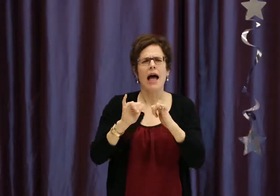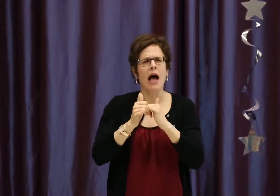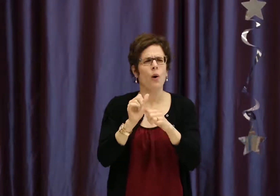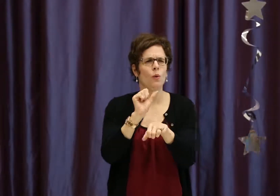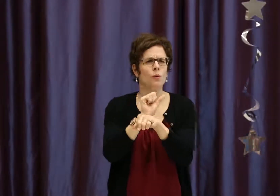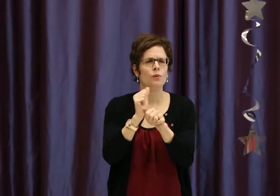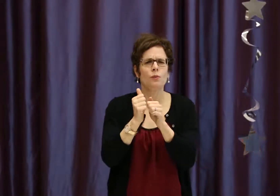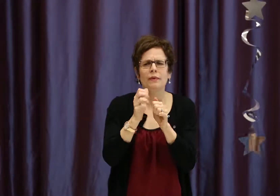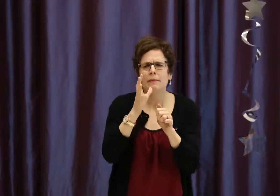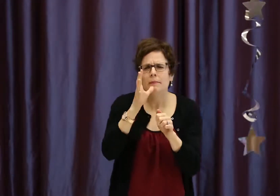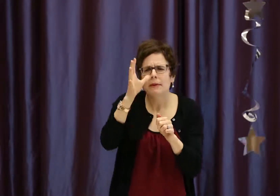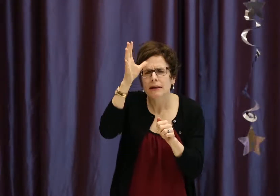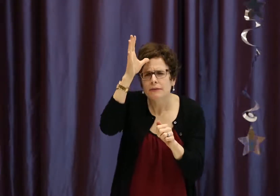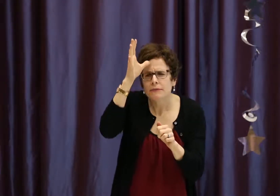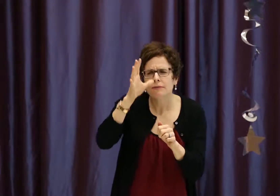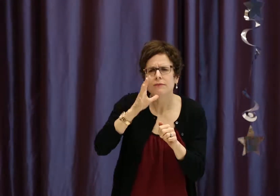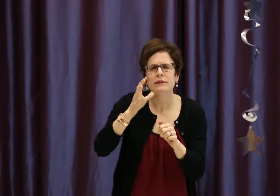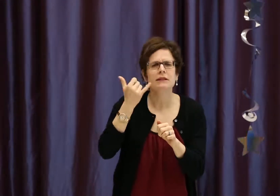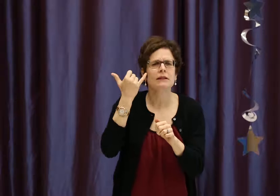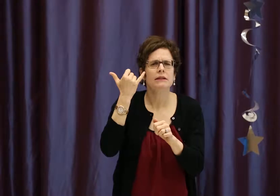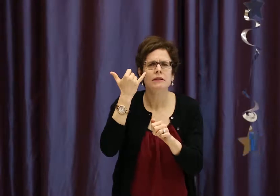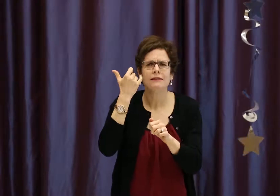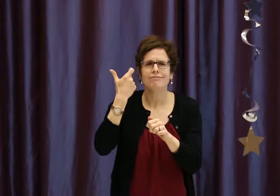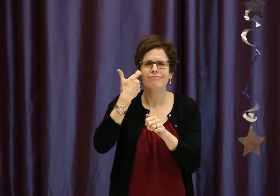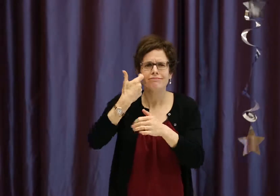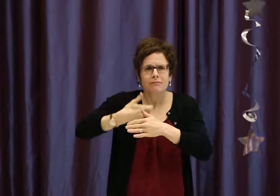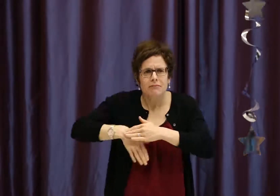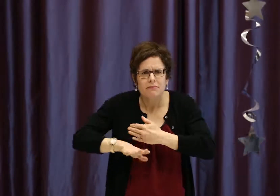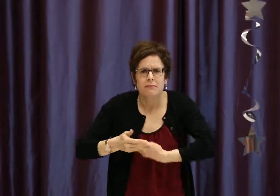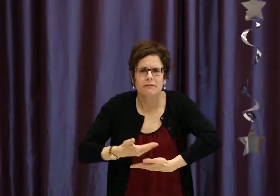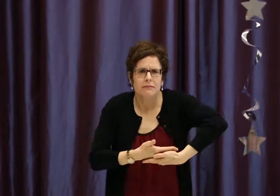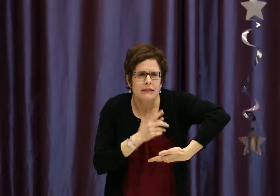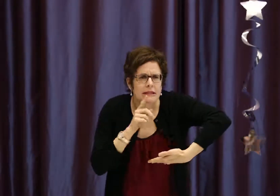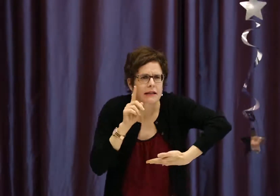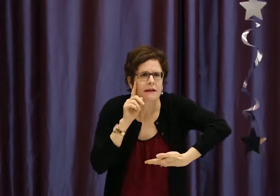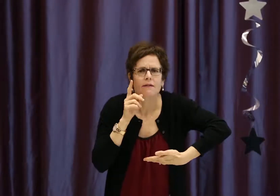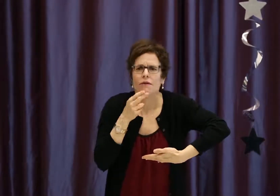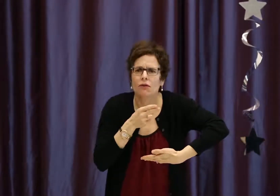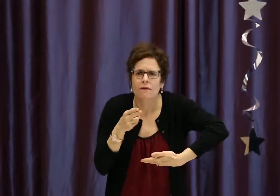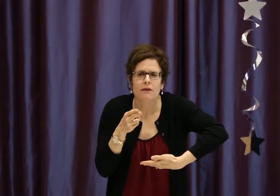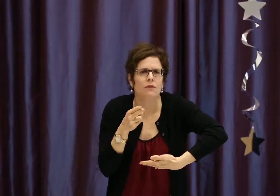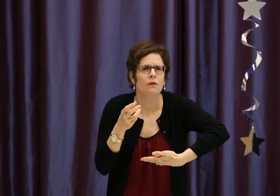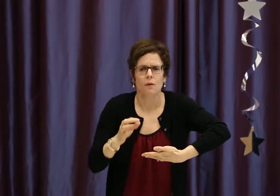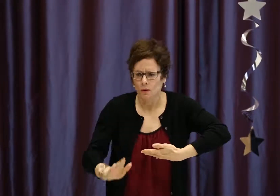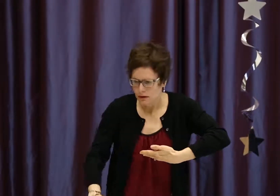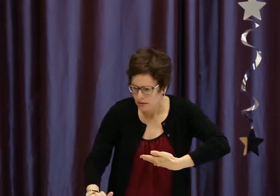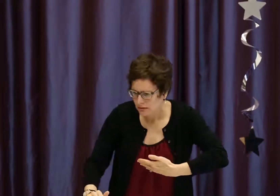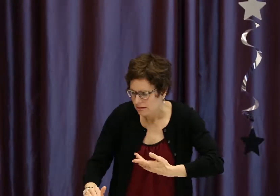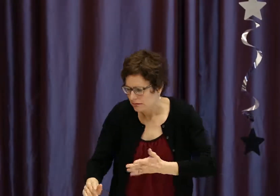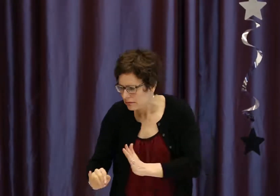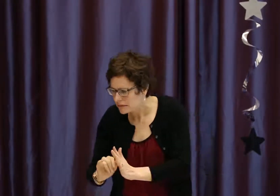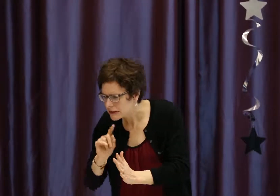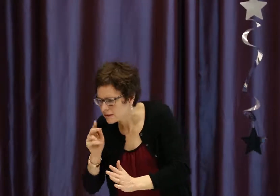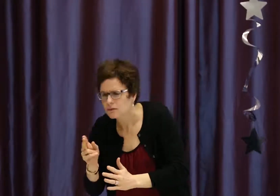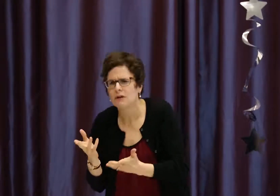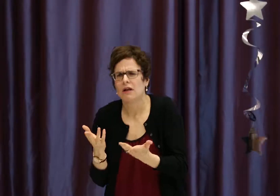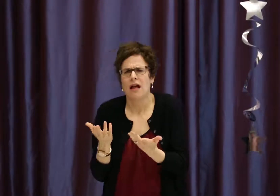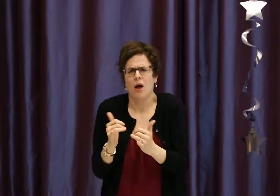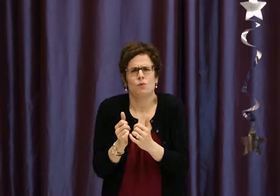on how these instructors can work and support parents if they've recently discovered that their child is deaf or hard of hearing.